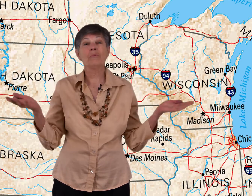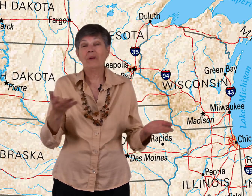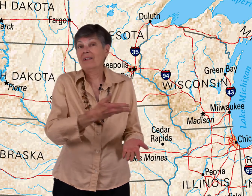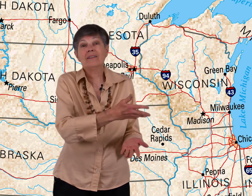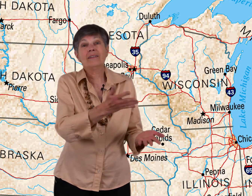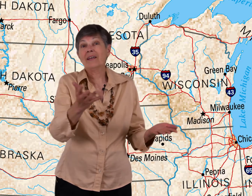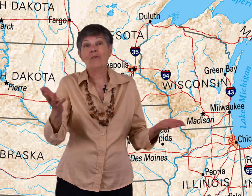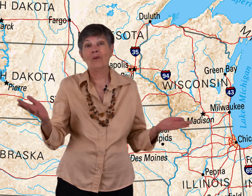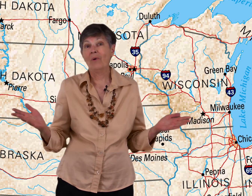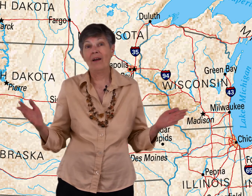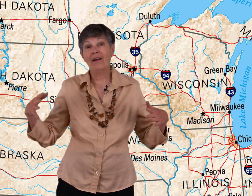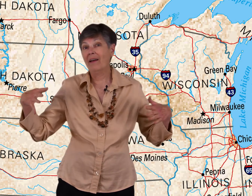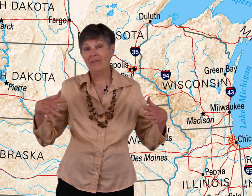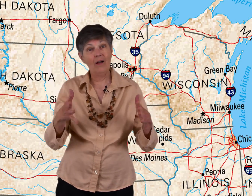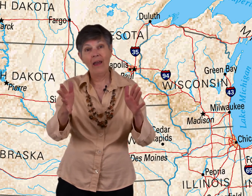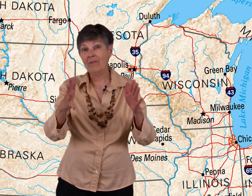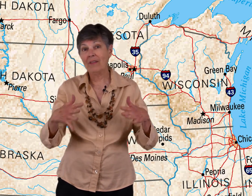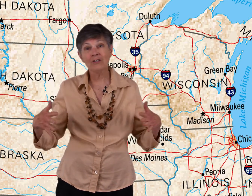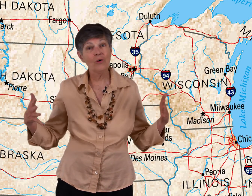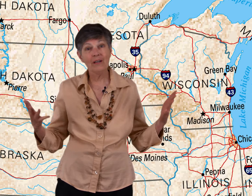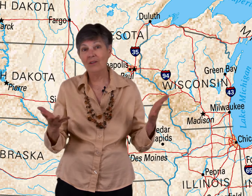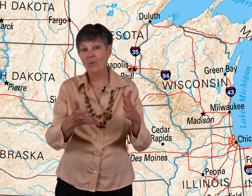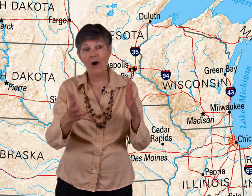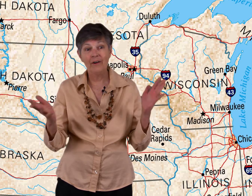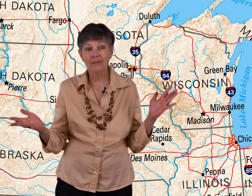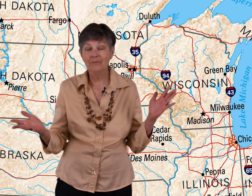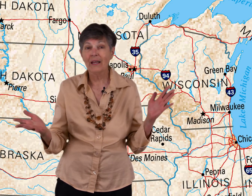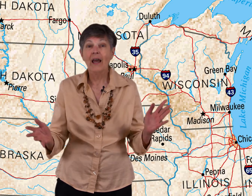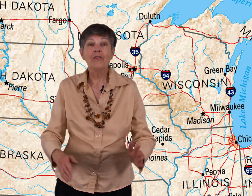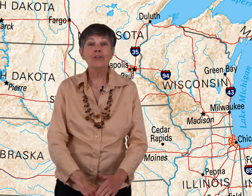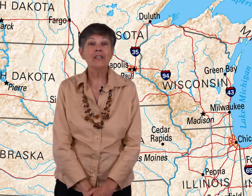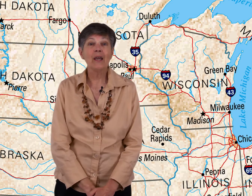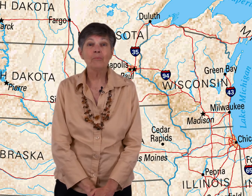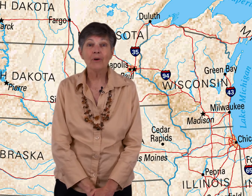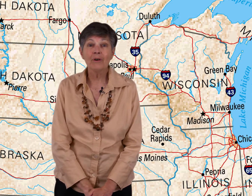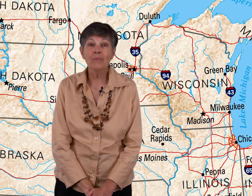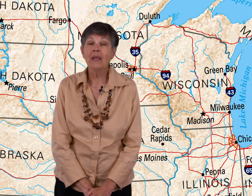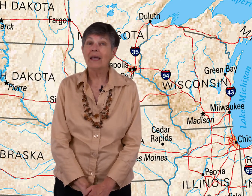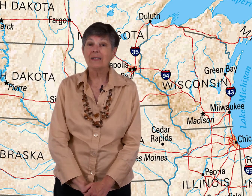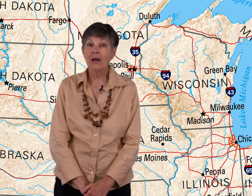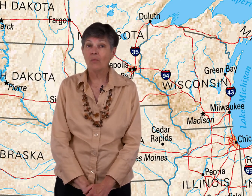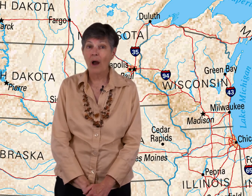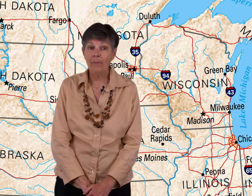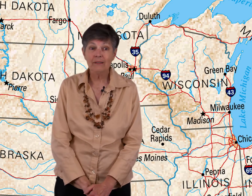peninsulas everywhere. everything's going into the water. Their state bird is the robin,